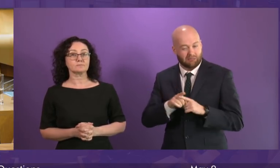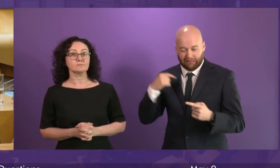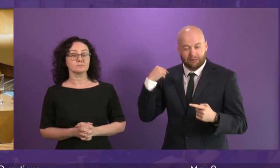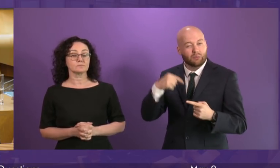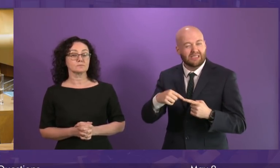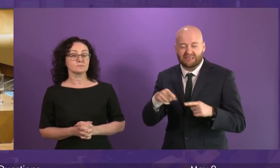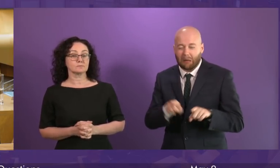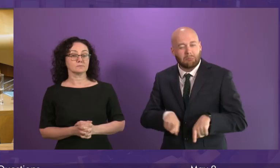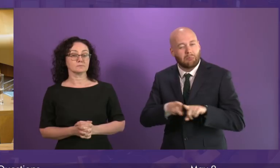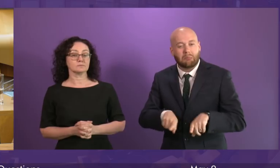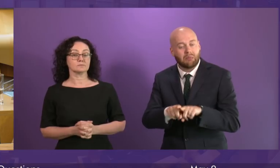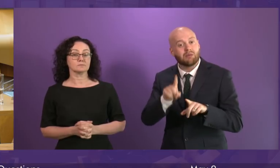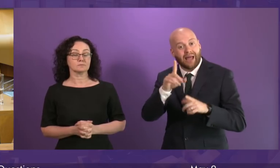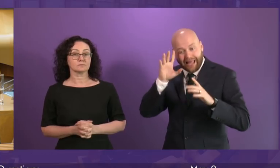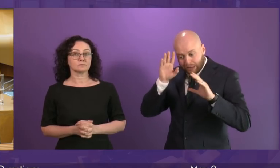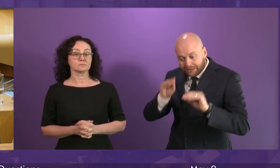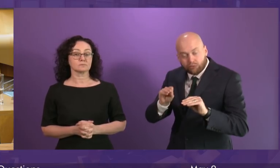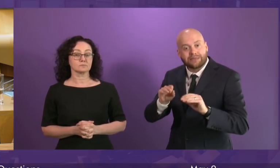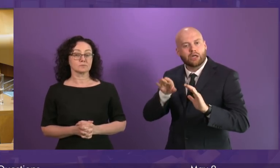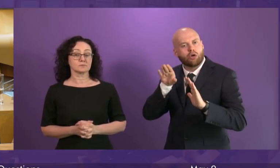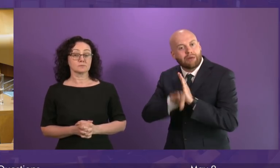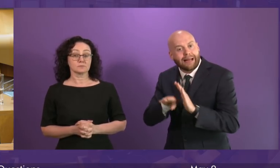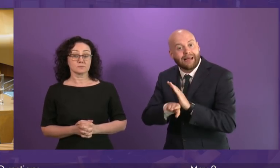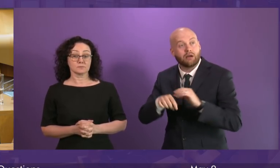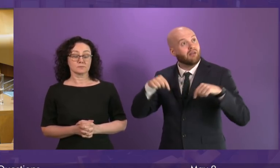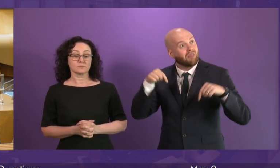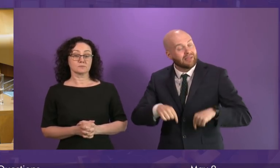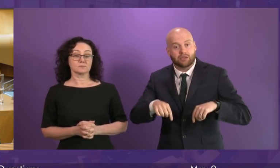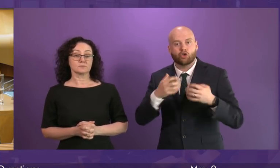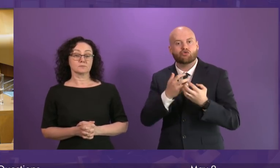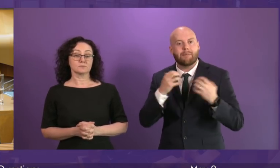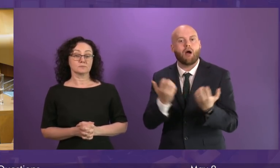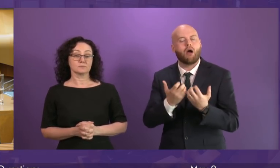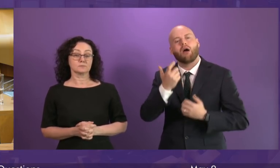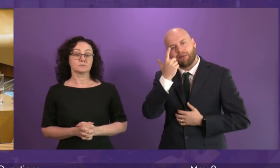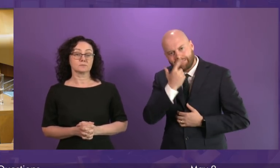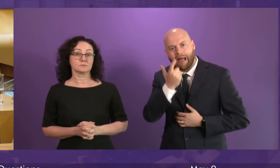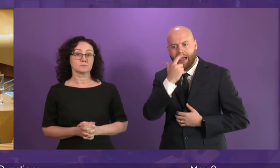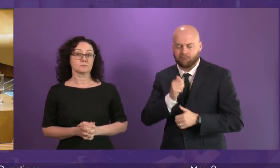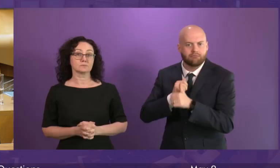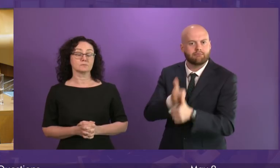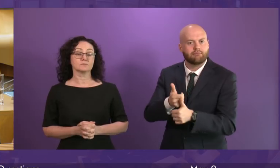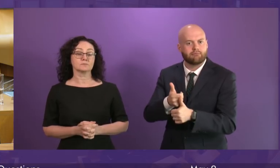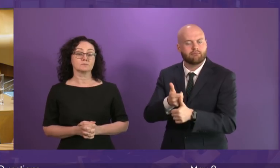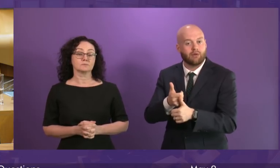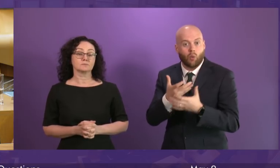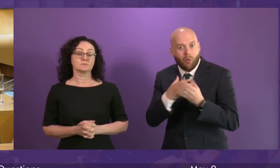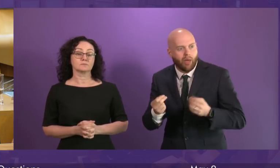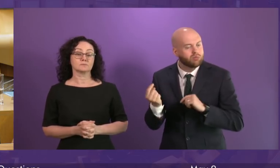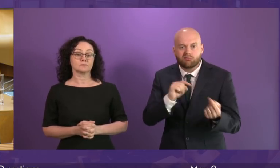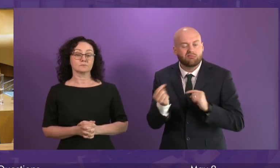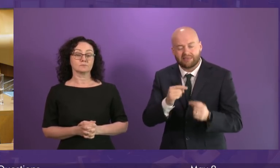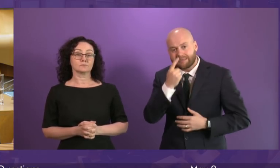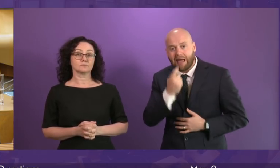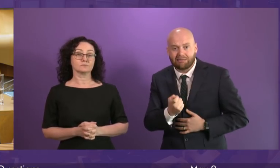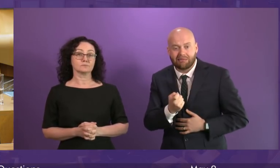training is an area where this chamber is able to act. It's able to act immediately. It's able to act without question. So I ask the first minister, does she